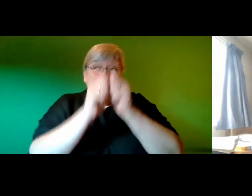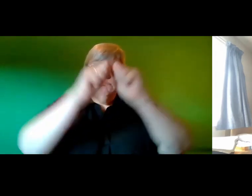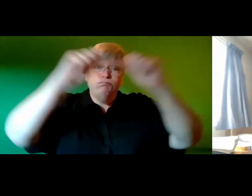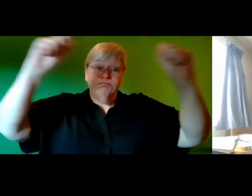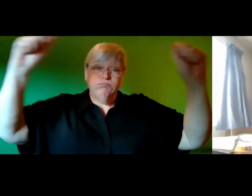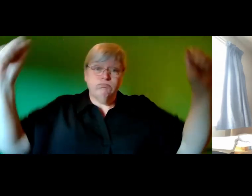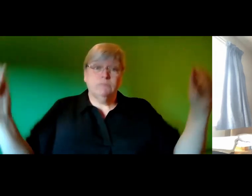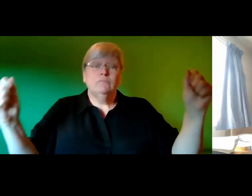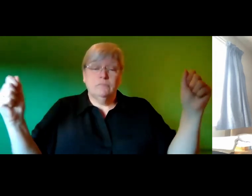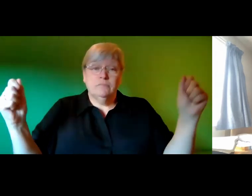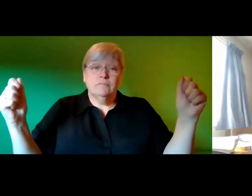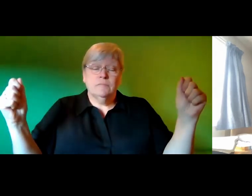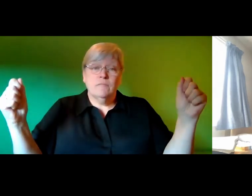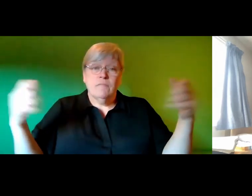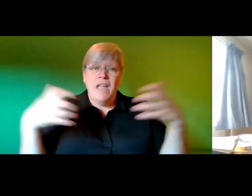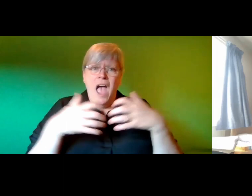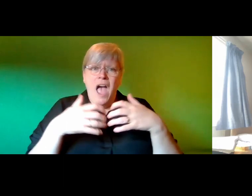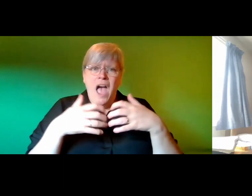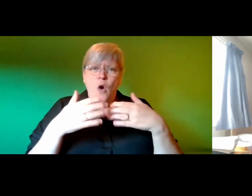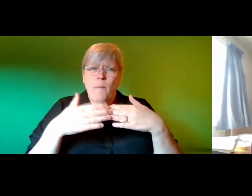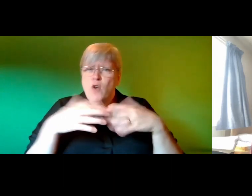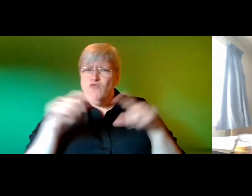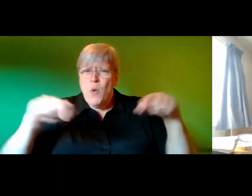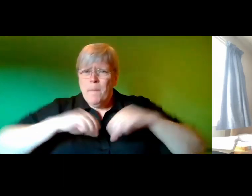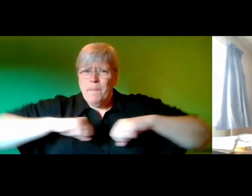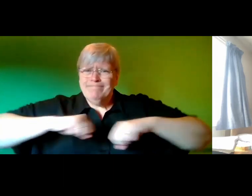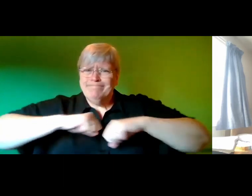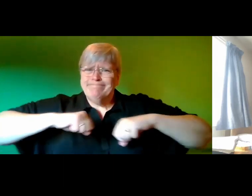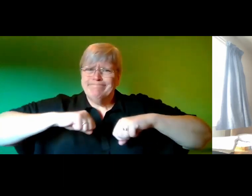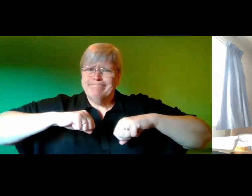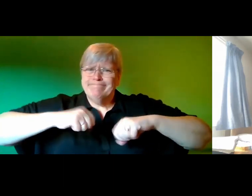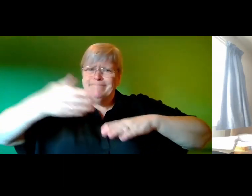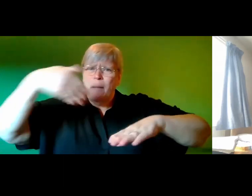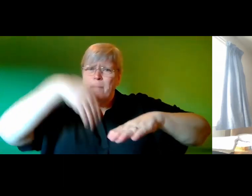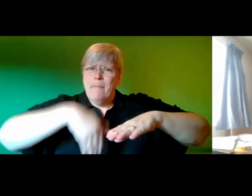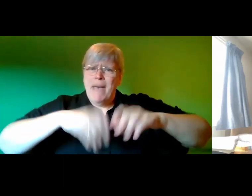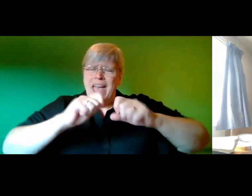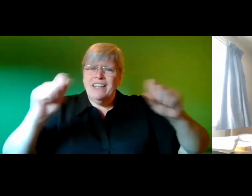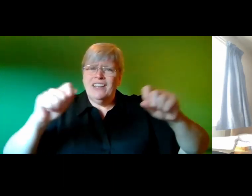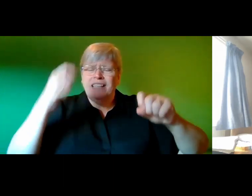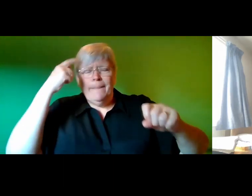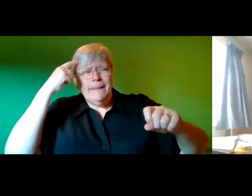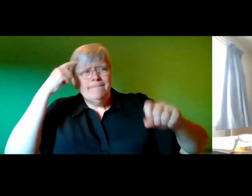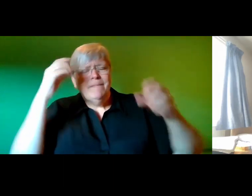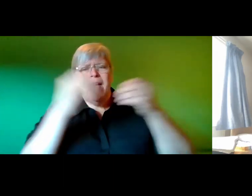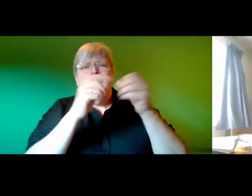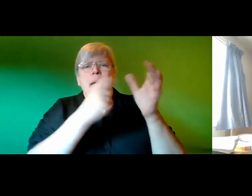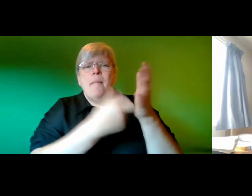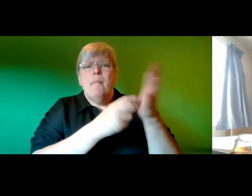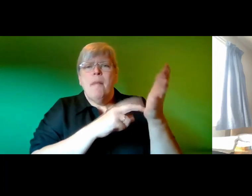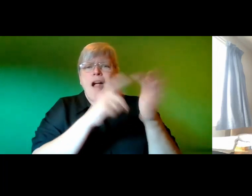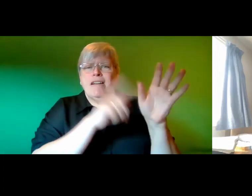my left one how do I make more space for myself behind the curtain I think of how Barney and his friends set up their tent